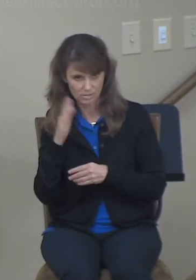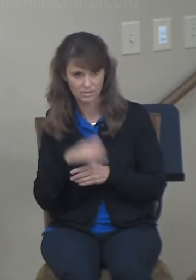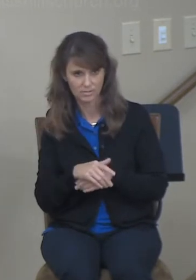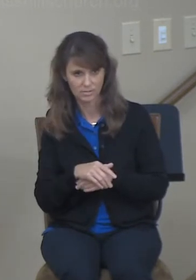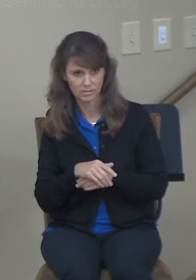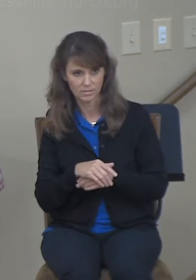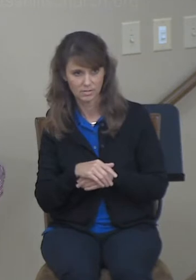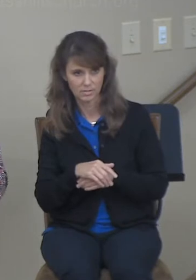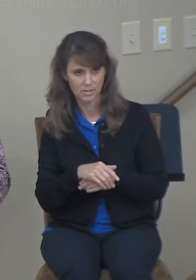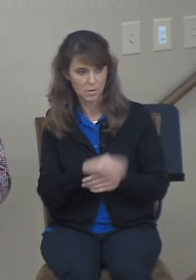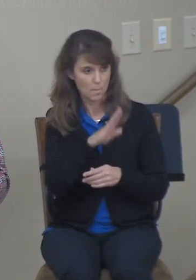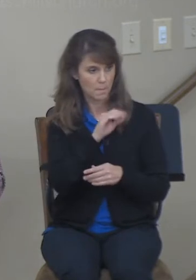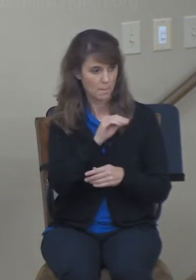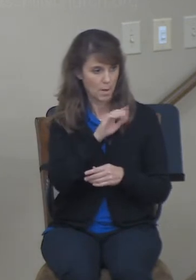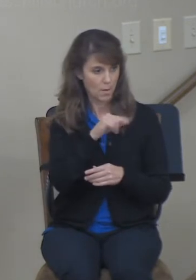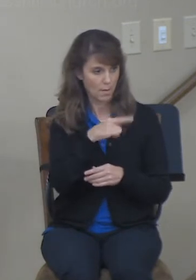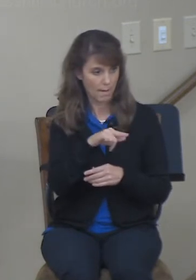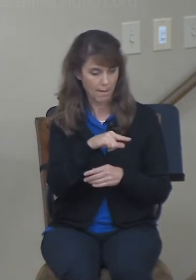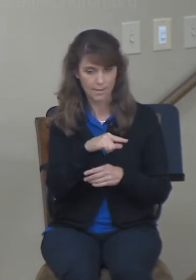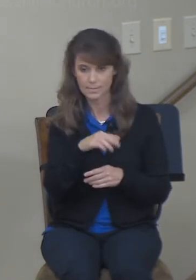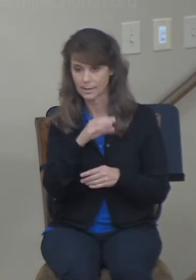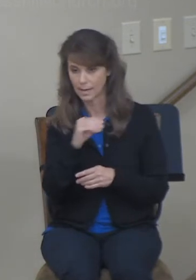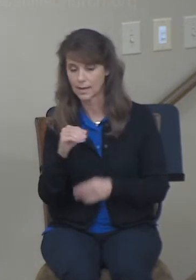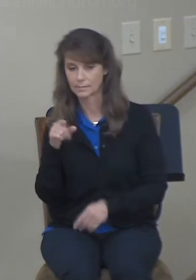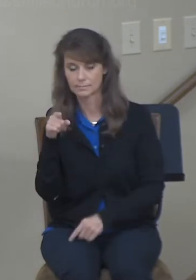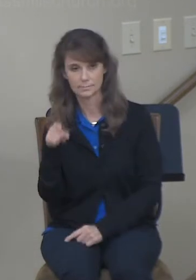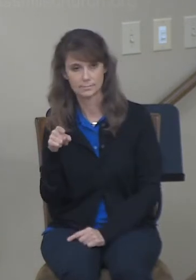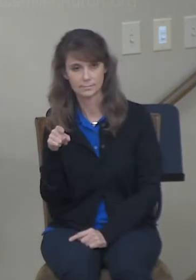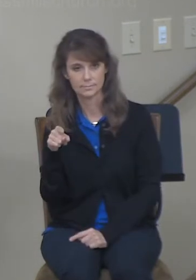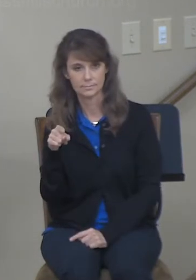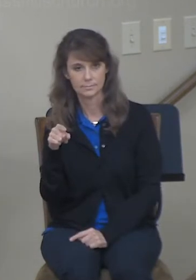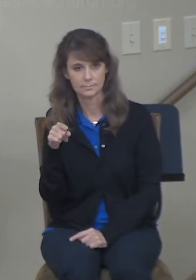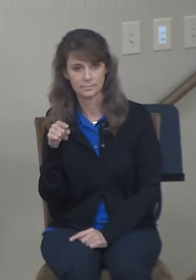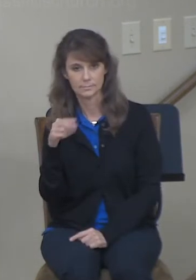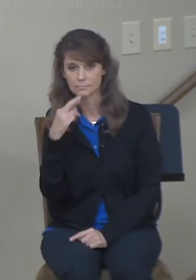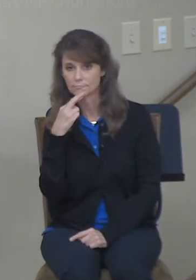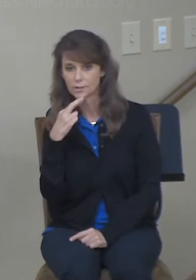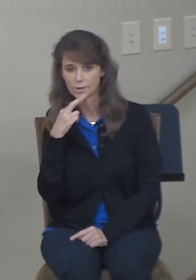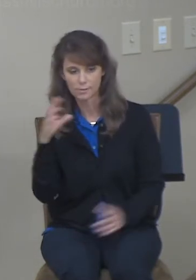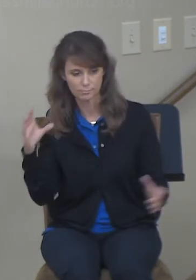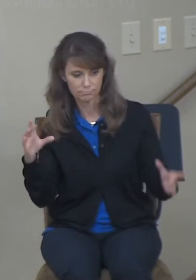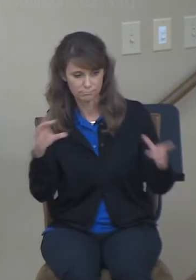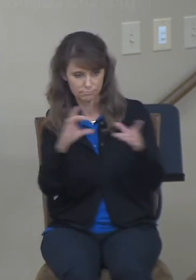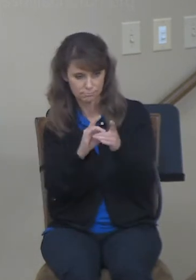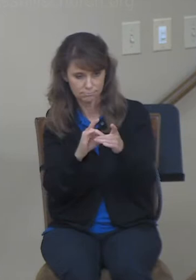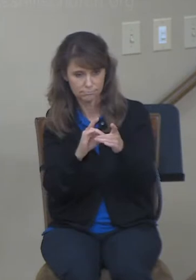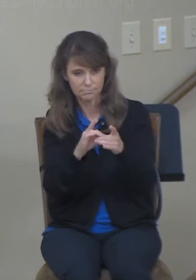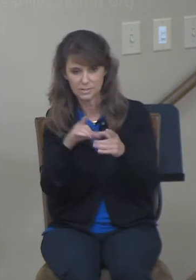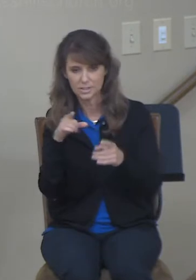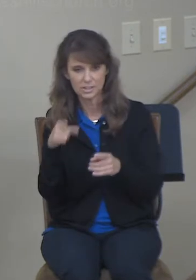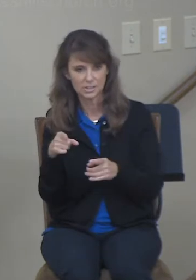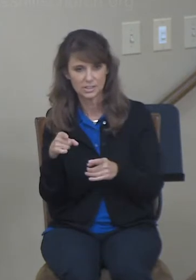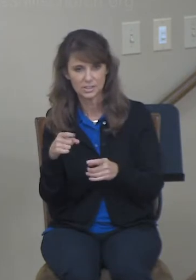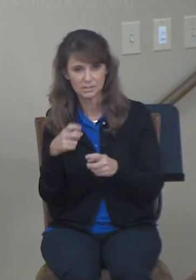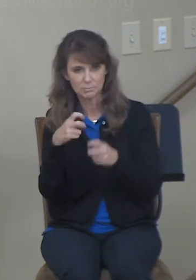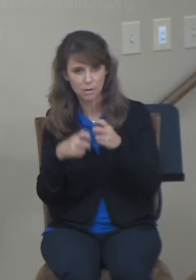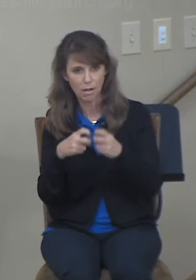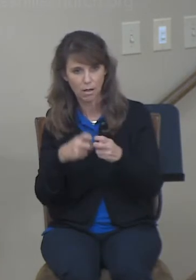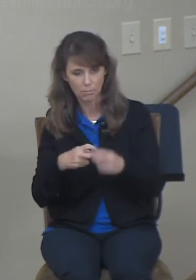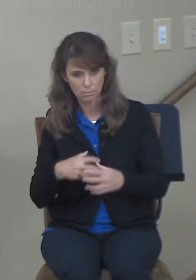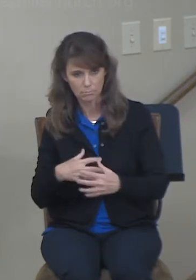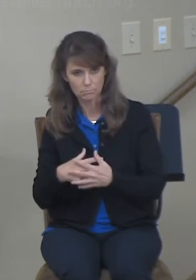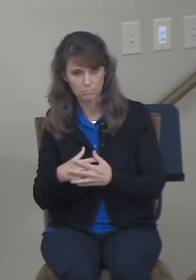union, this woman who had difficulty conceiving, and blessed her with a husband, and then opened her womb. And from those actions,